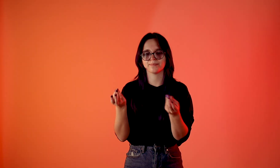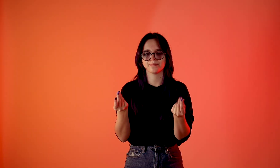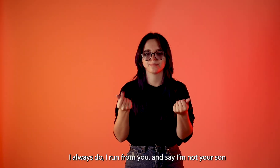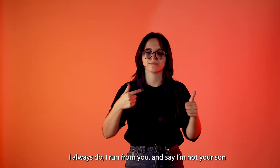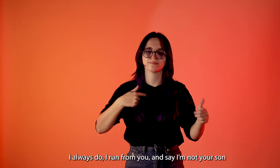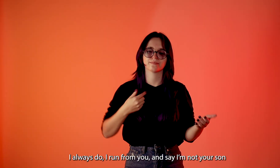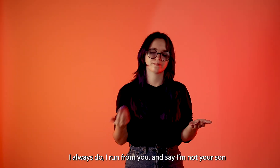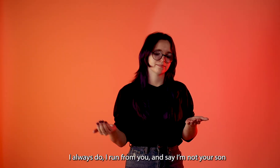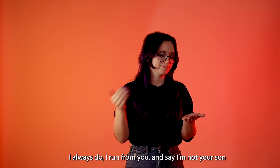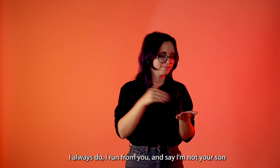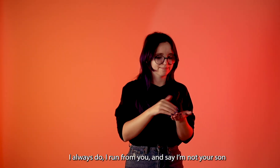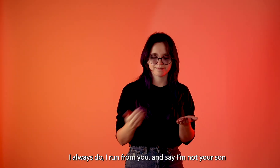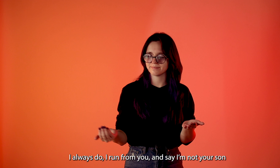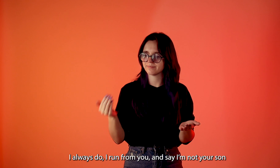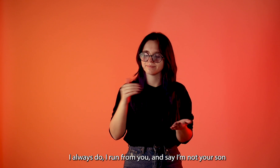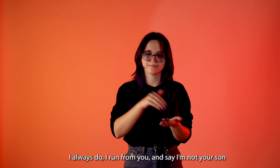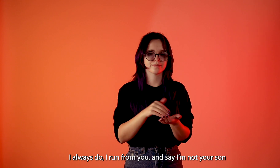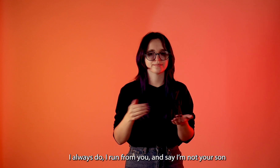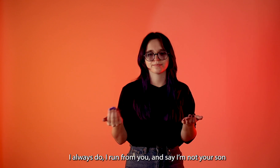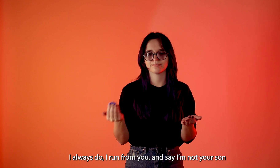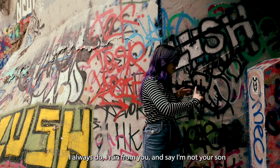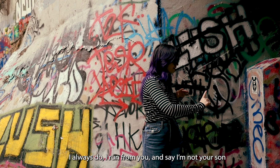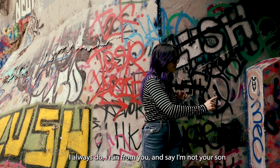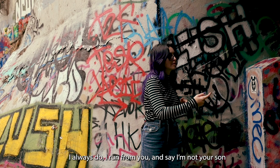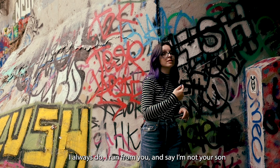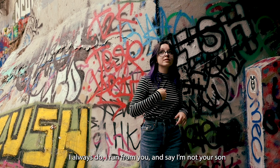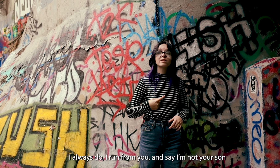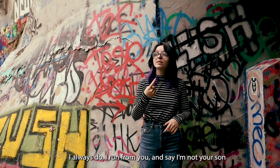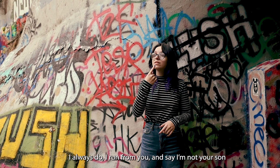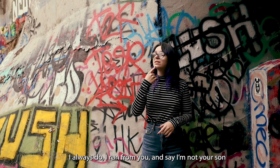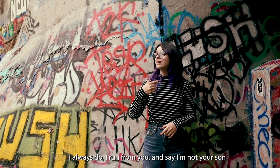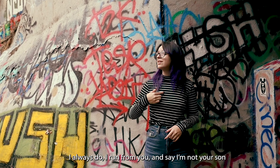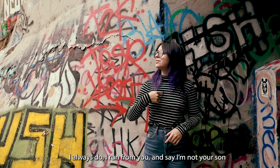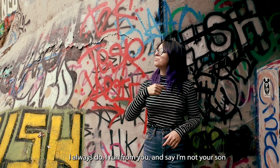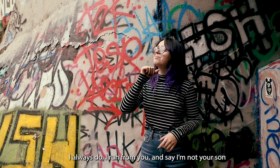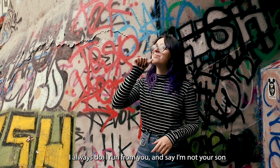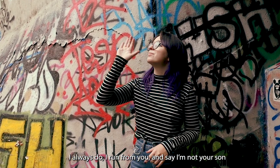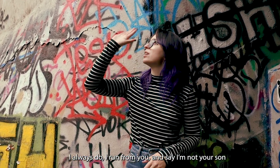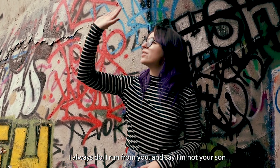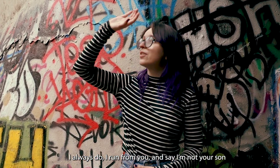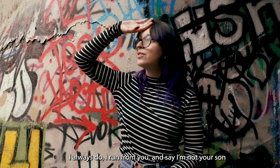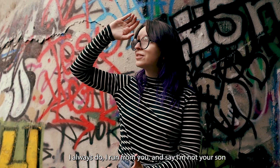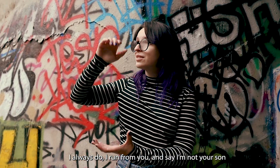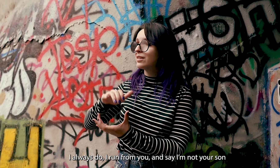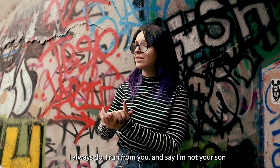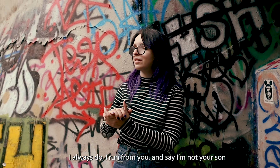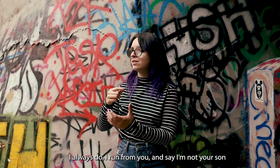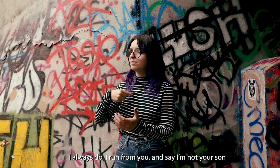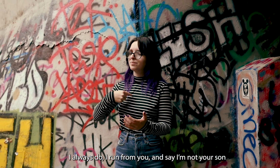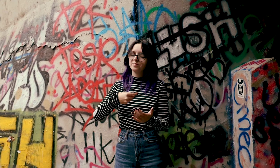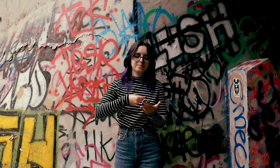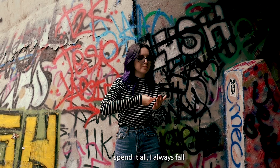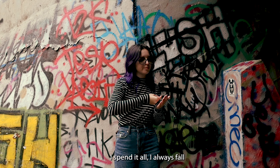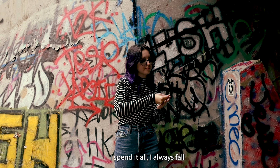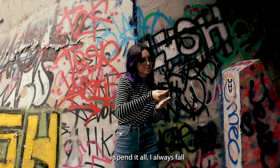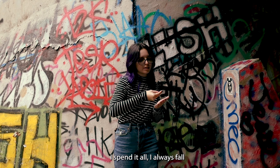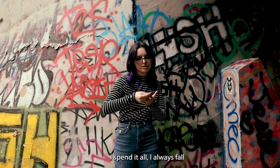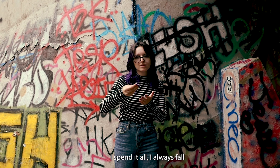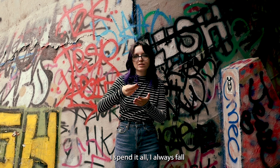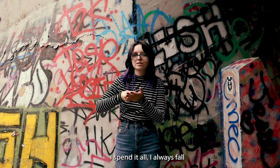I always do, I run from you and say I'm not your son. I spend